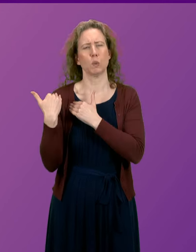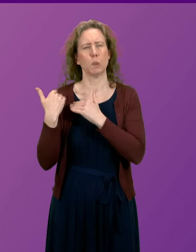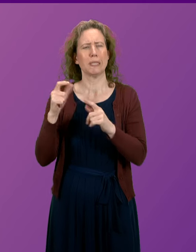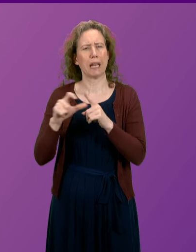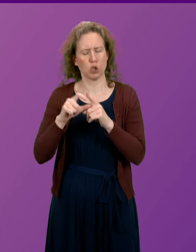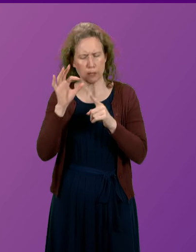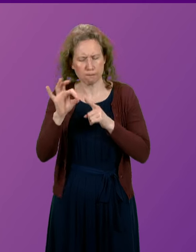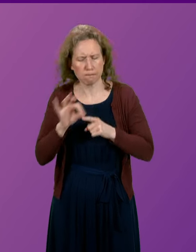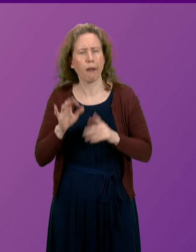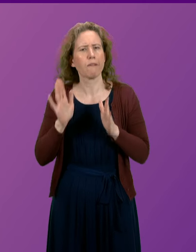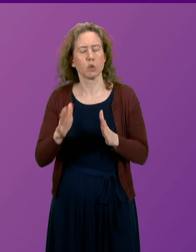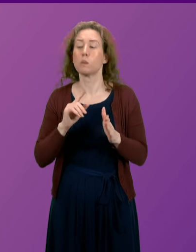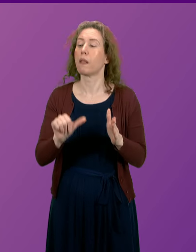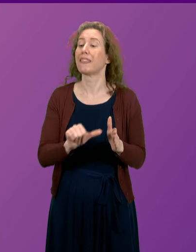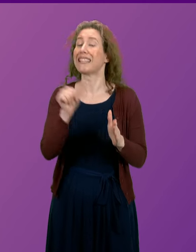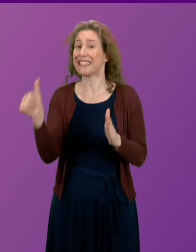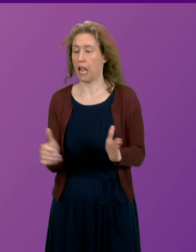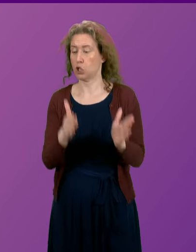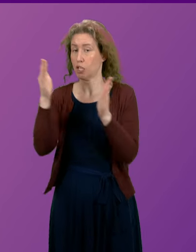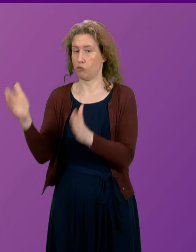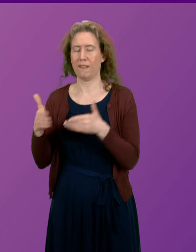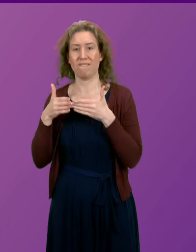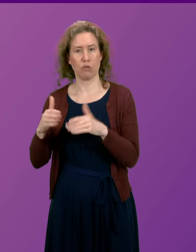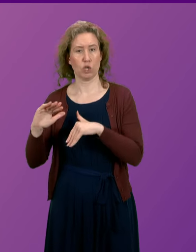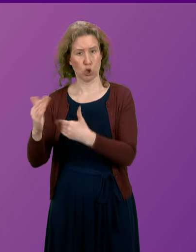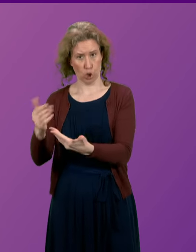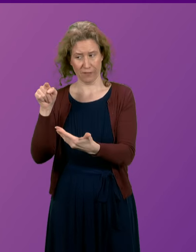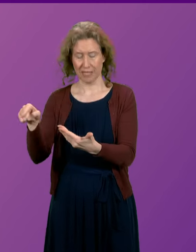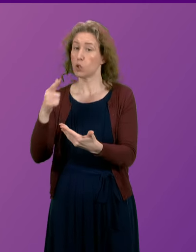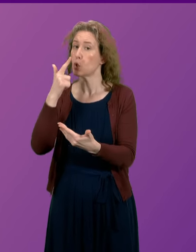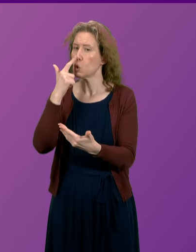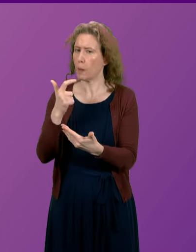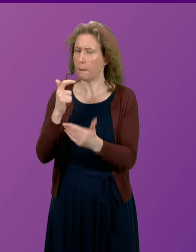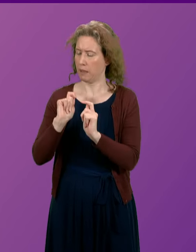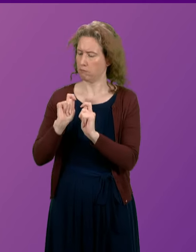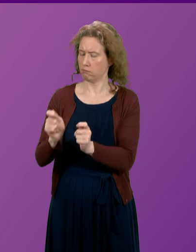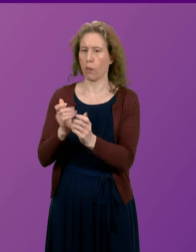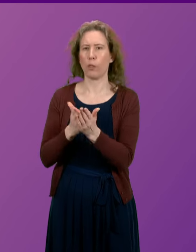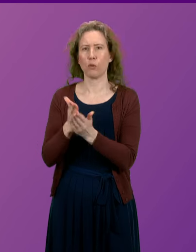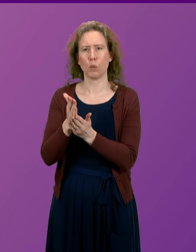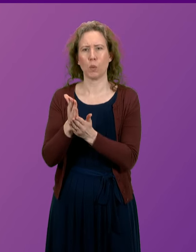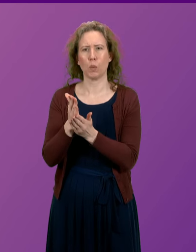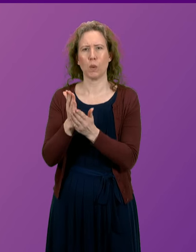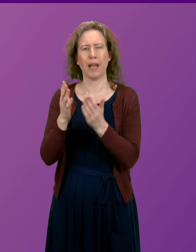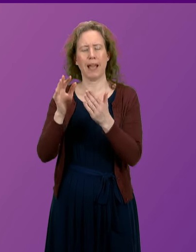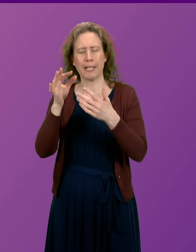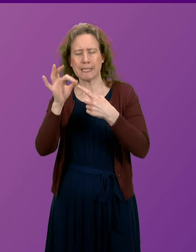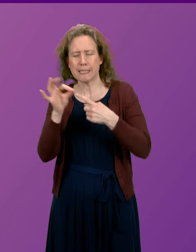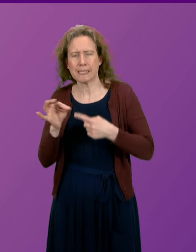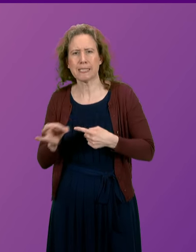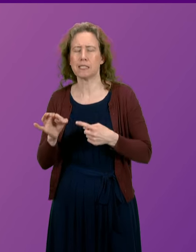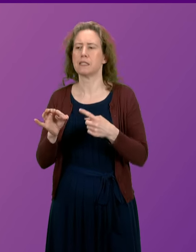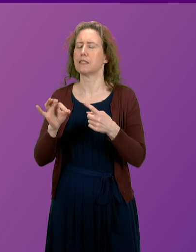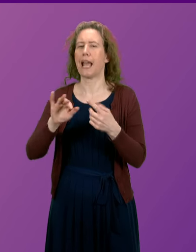the next generation of the Clyde and Hebrides Ferries service provision could be awarded via a Tekal exemption to the incumbent